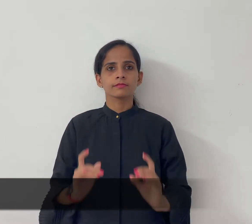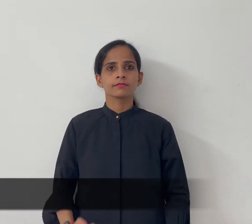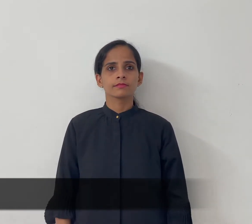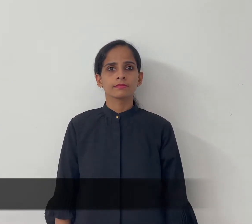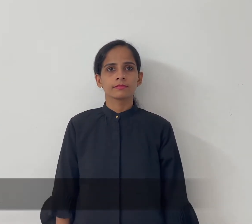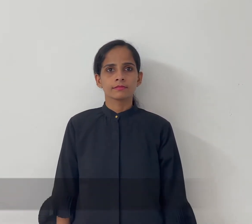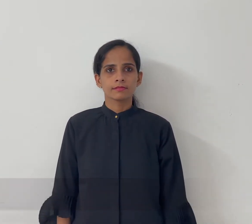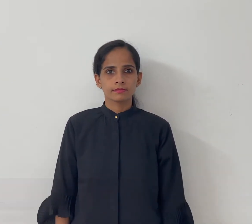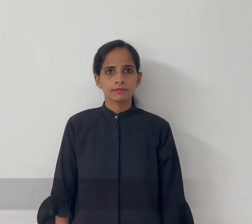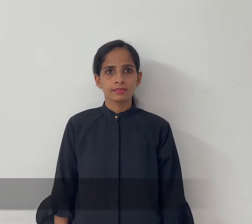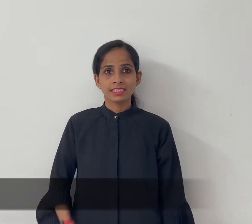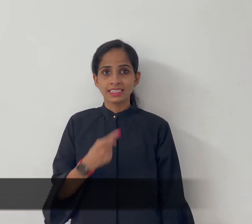Char Minar